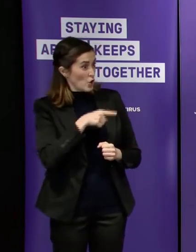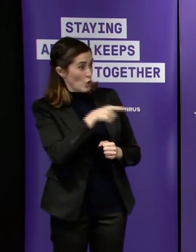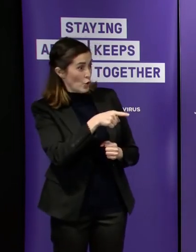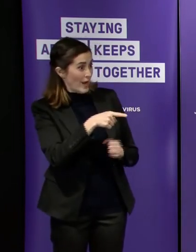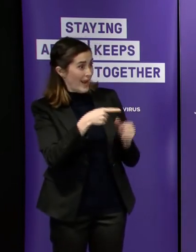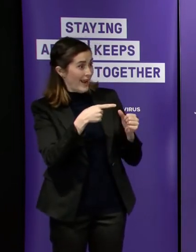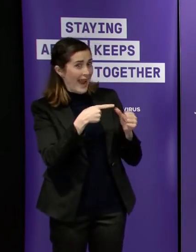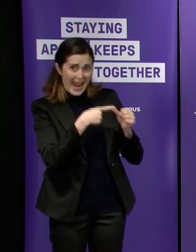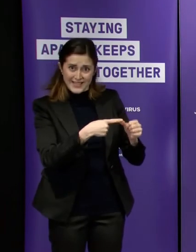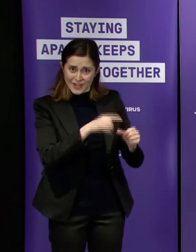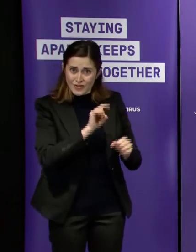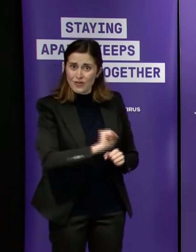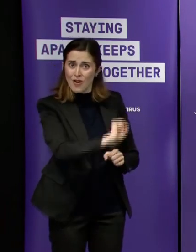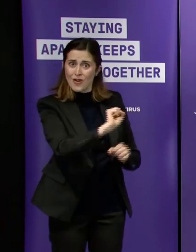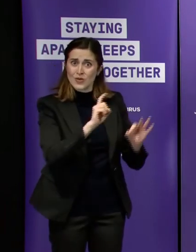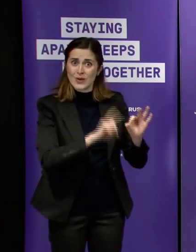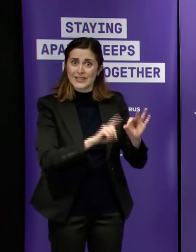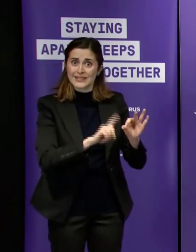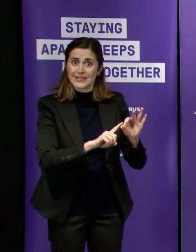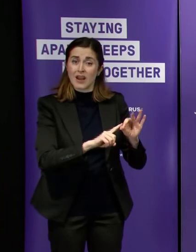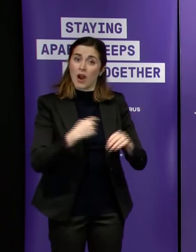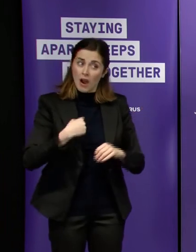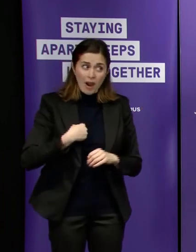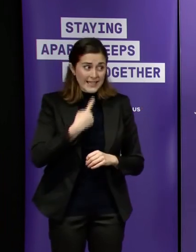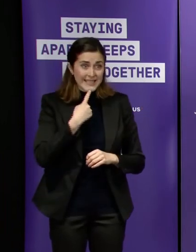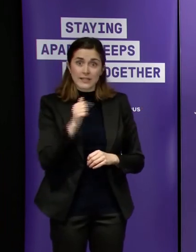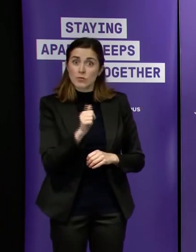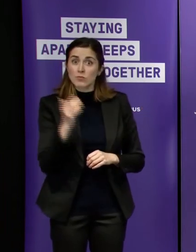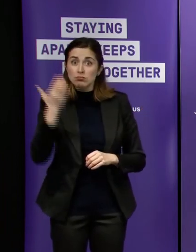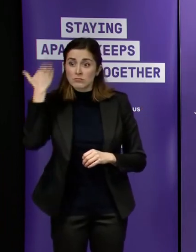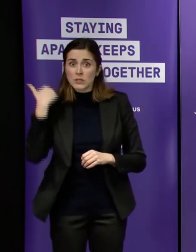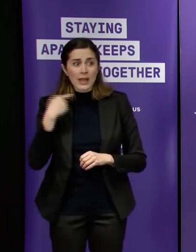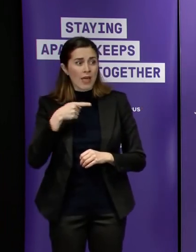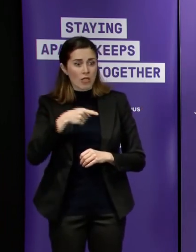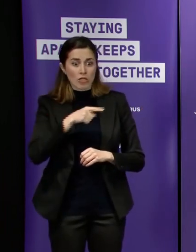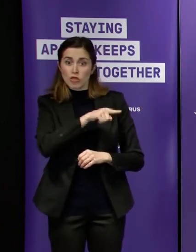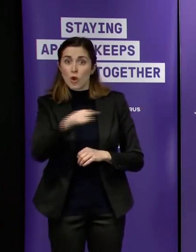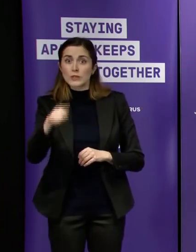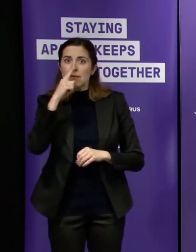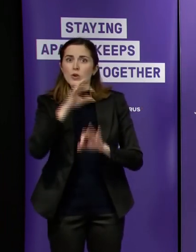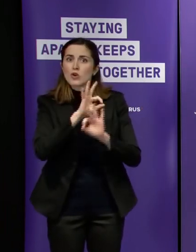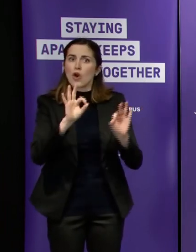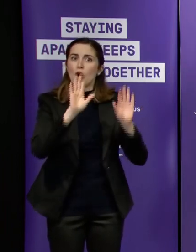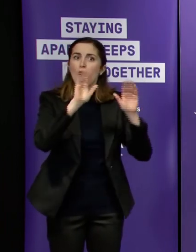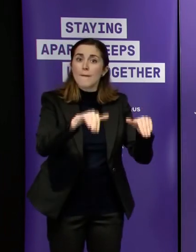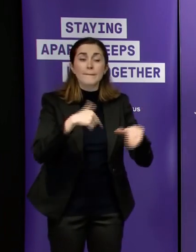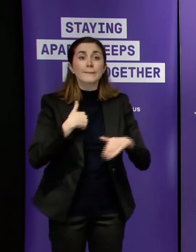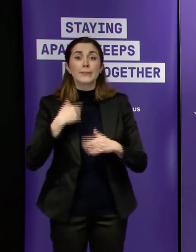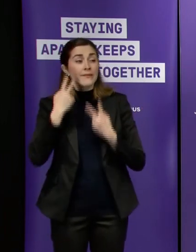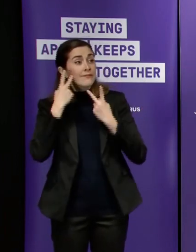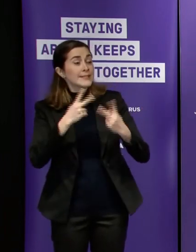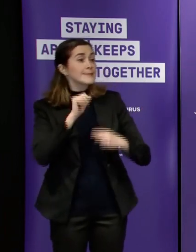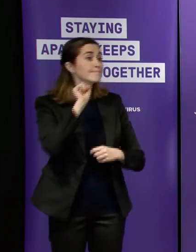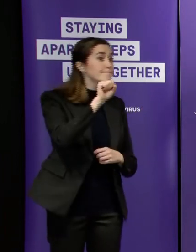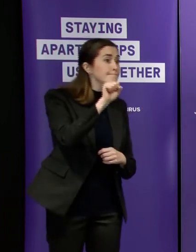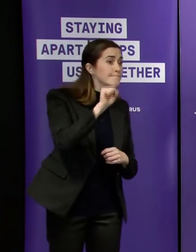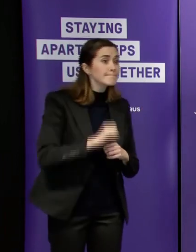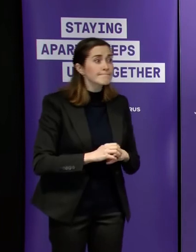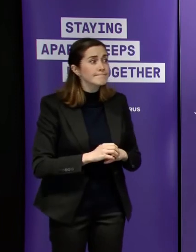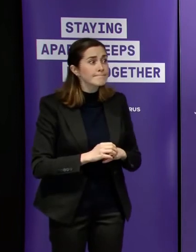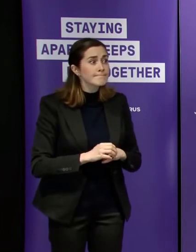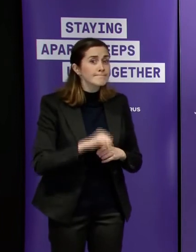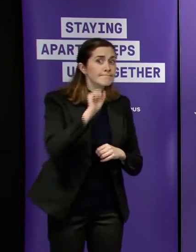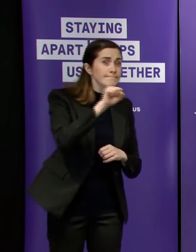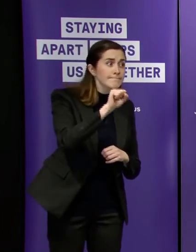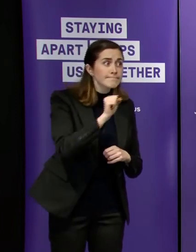it i indicated they weren't at home they weren't at home we didn't issue on the spot fines we referred it to